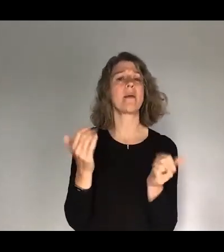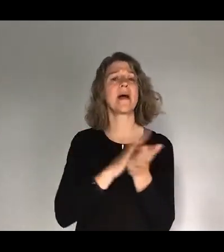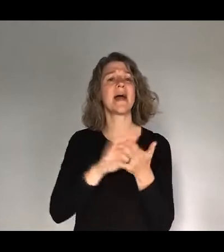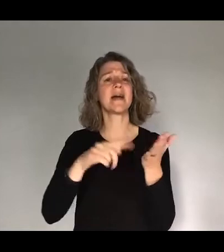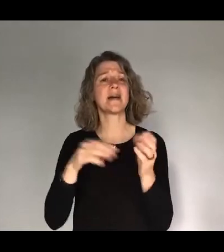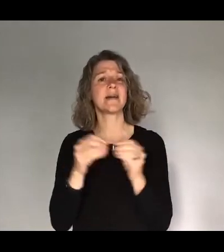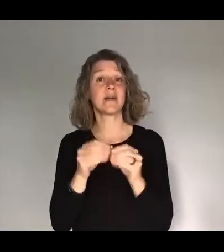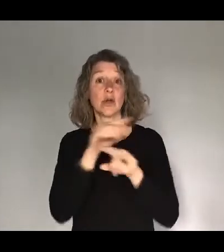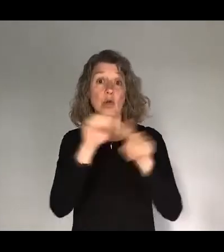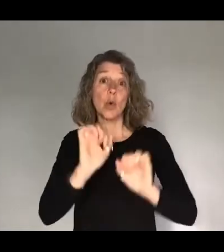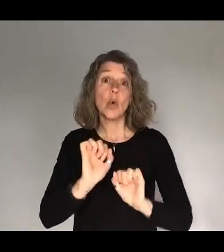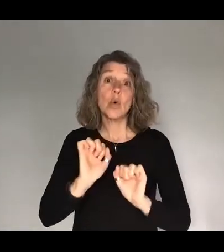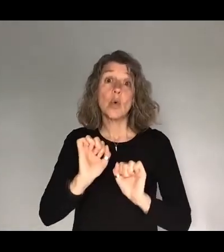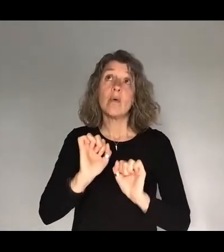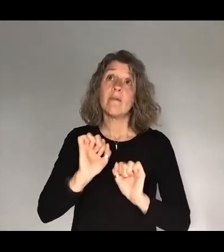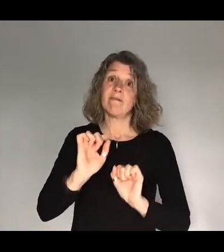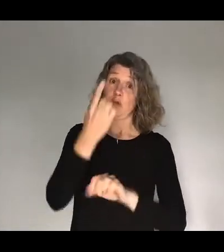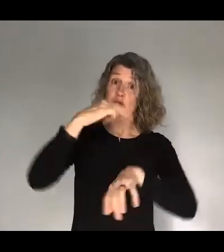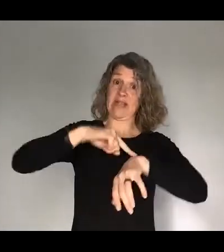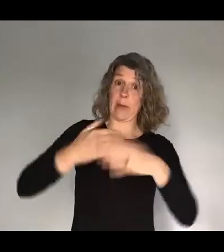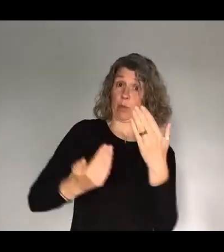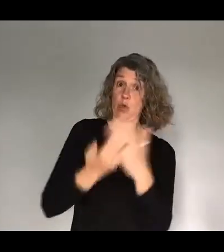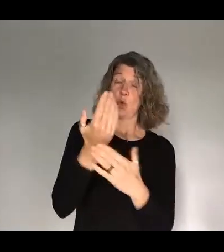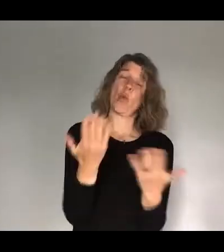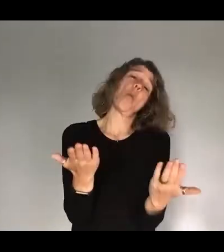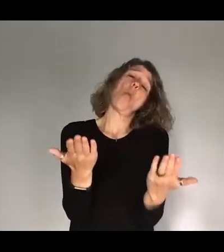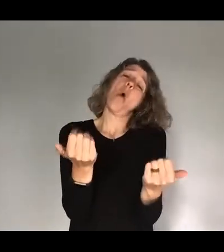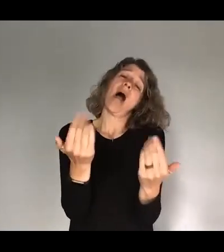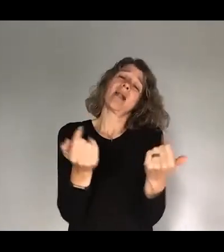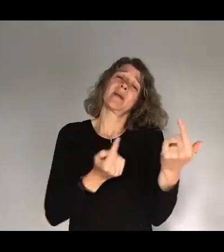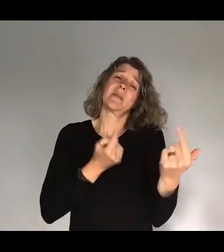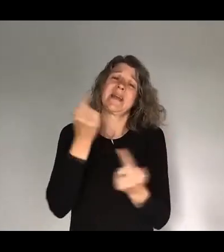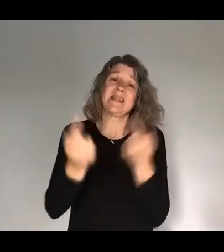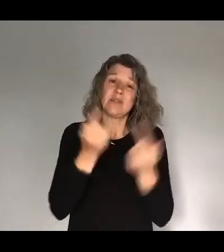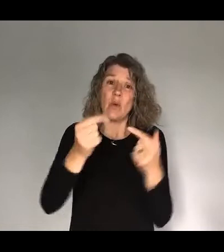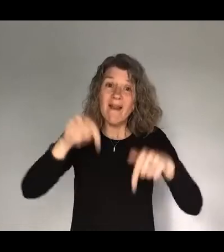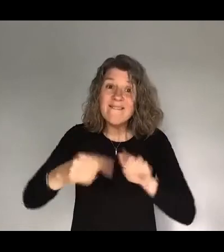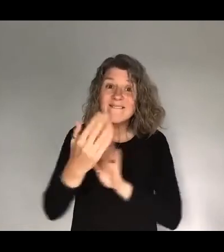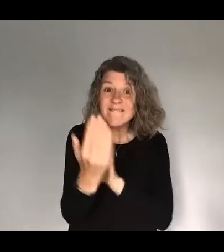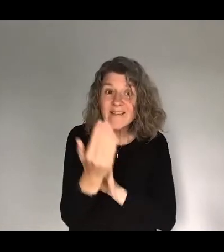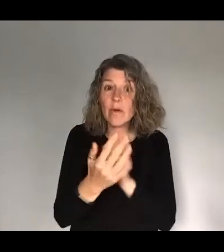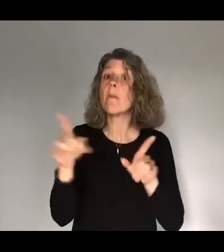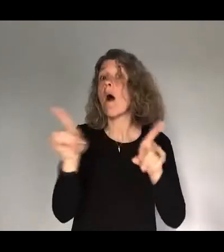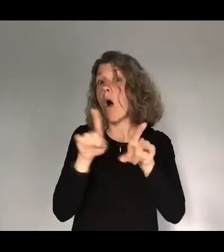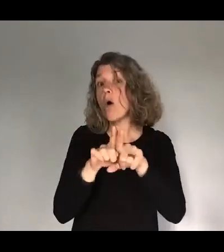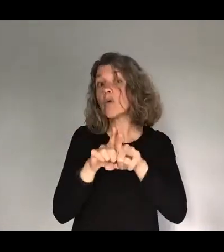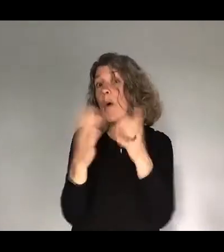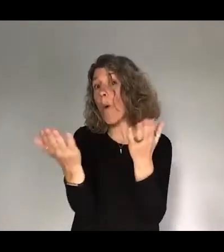or you're here for the first time. And we want to welcome everyone in the room, in person. But we also want to welcome everyone who is joining us